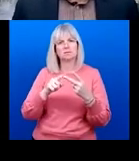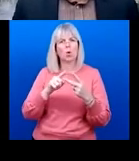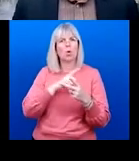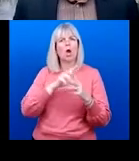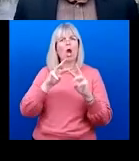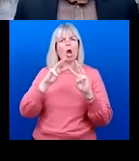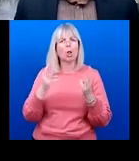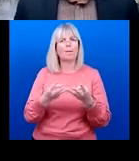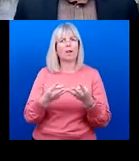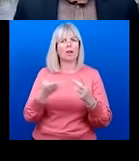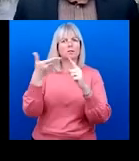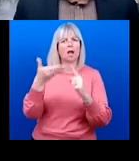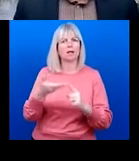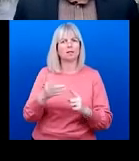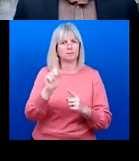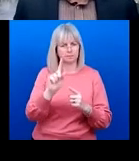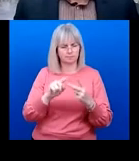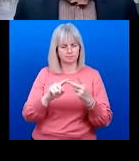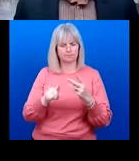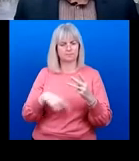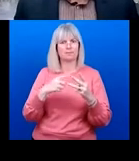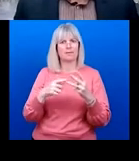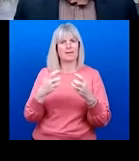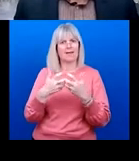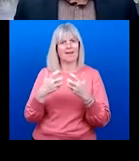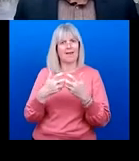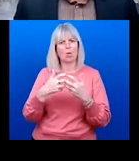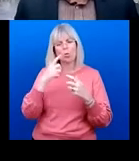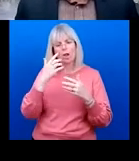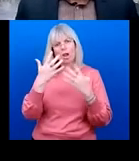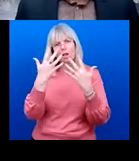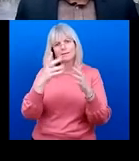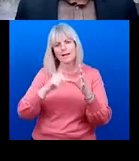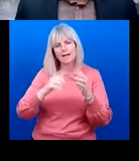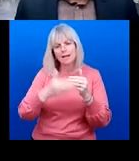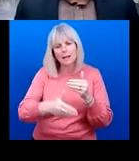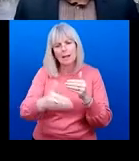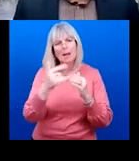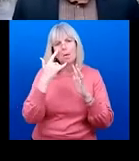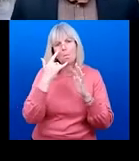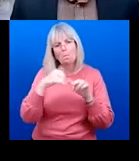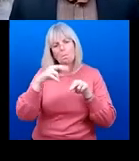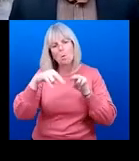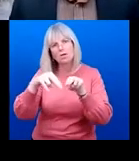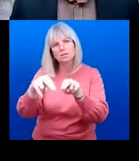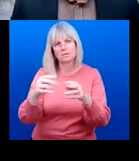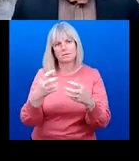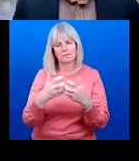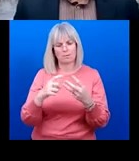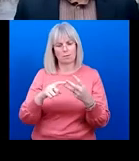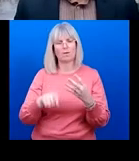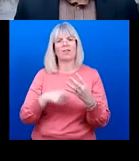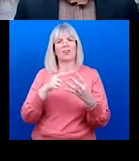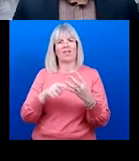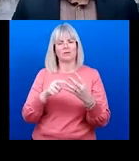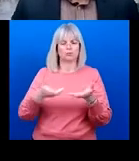this. Alakos And then how these targets will be monitored over the coming decade. Alakos And then finish by discussing what WHO is